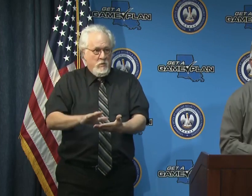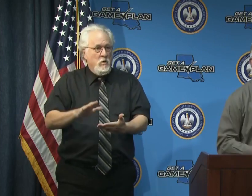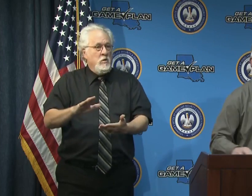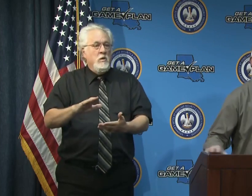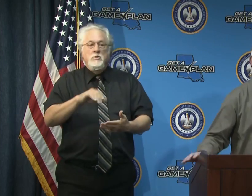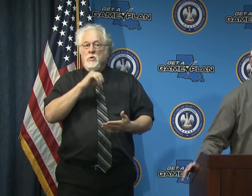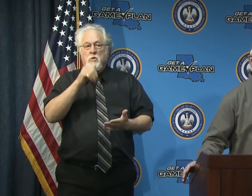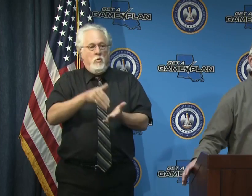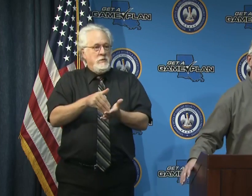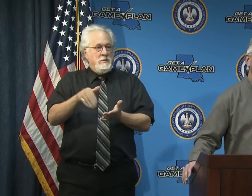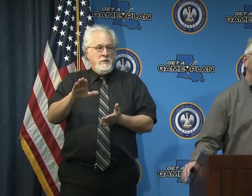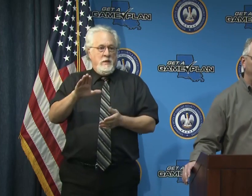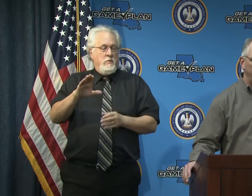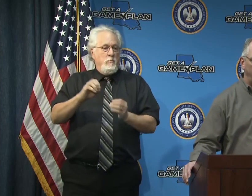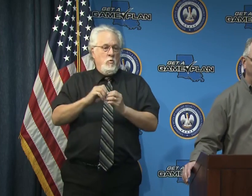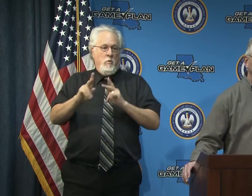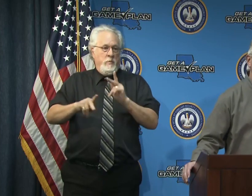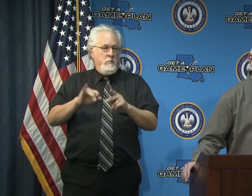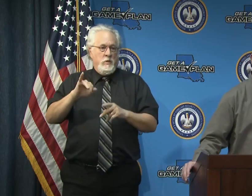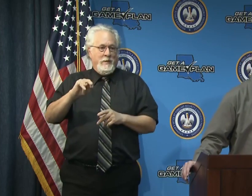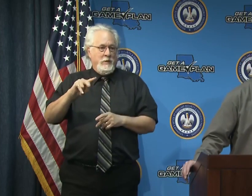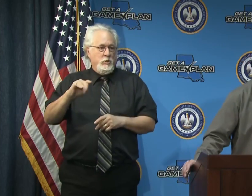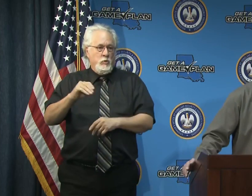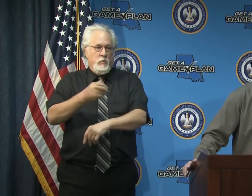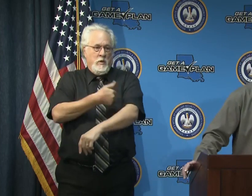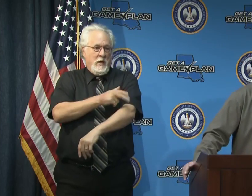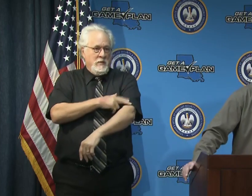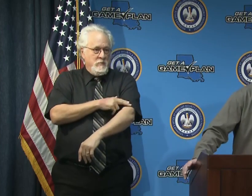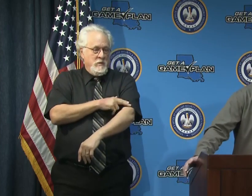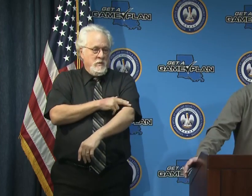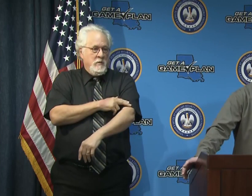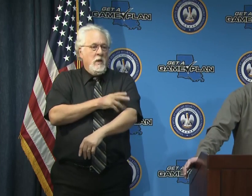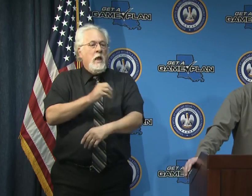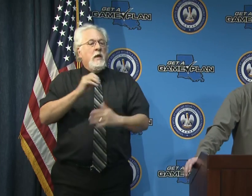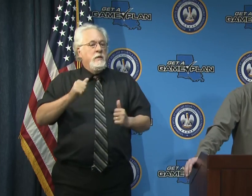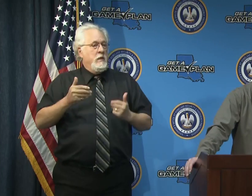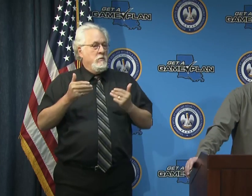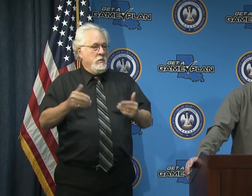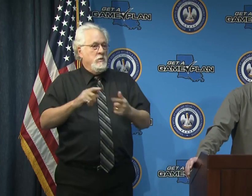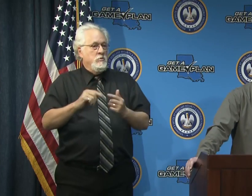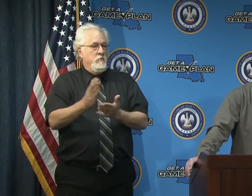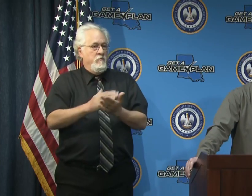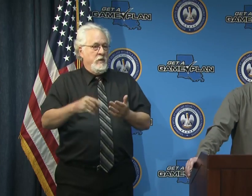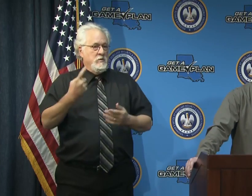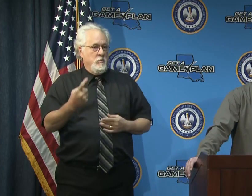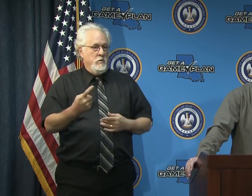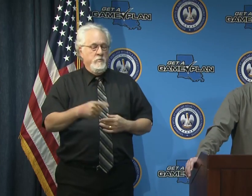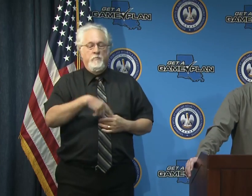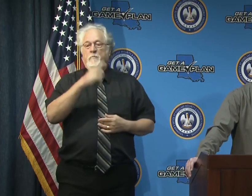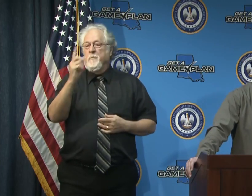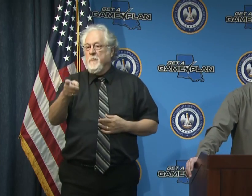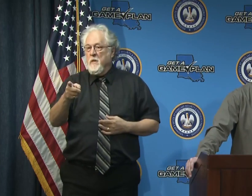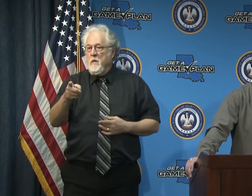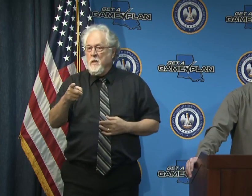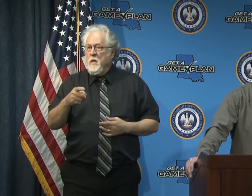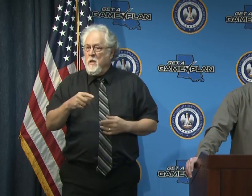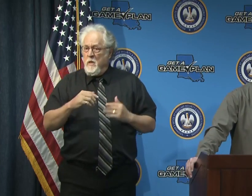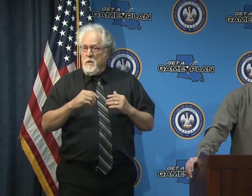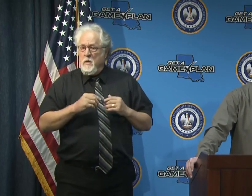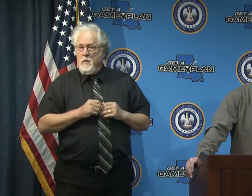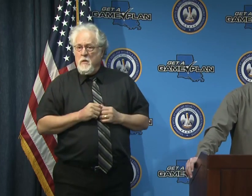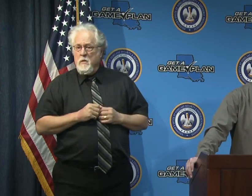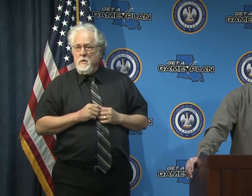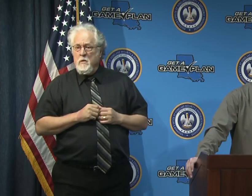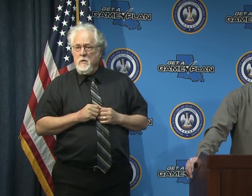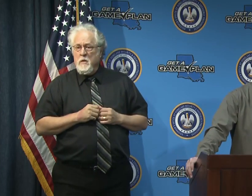that we don't send more people back into the hospitals and that we can proceed to phase one yes is it fair to say that the